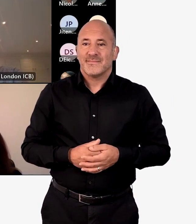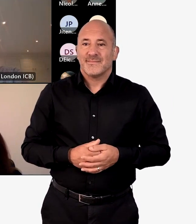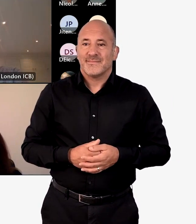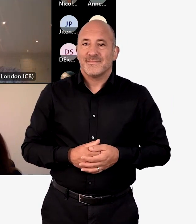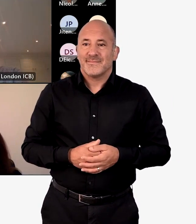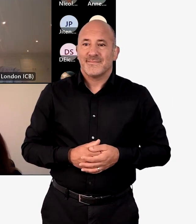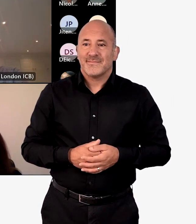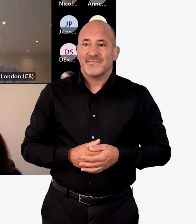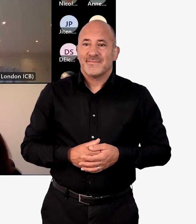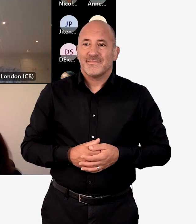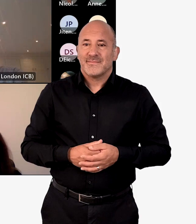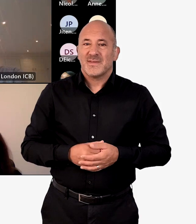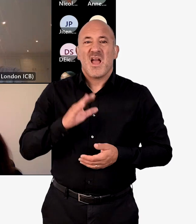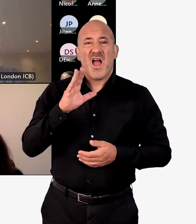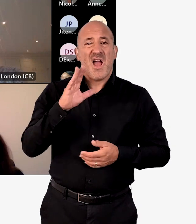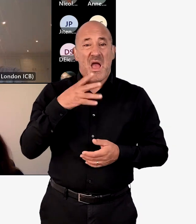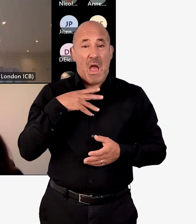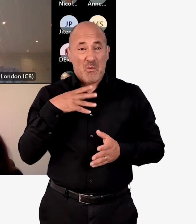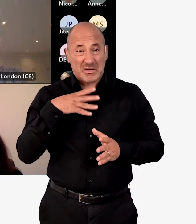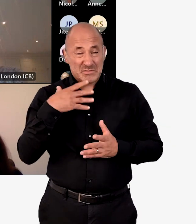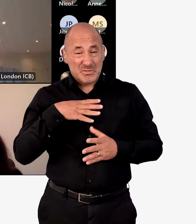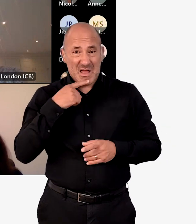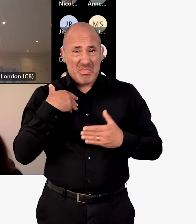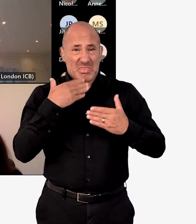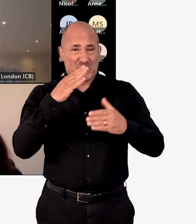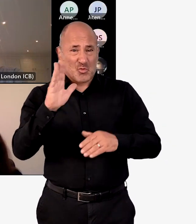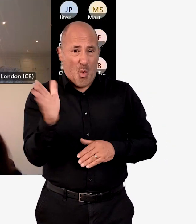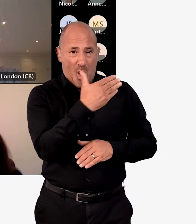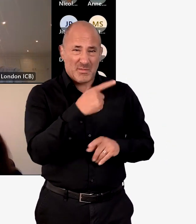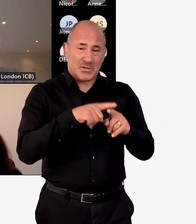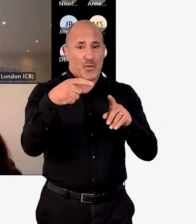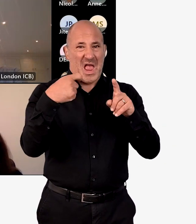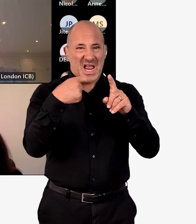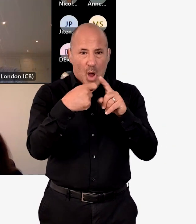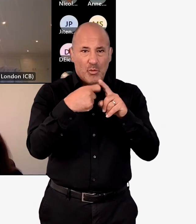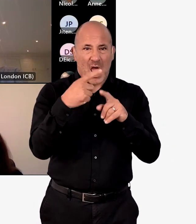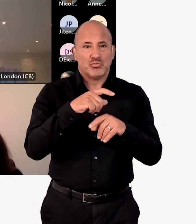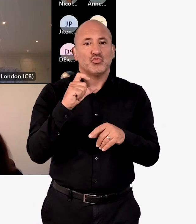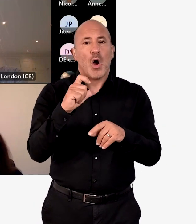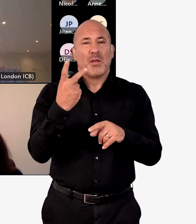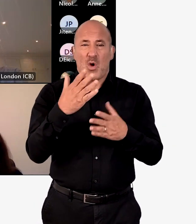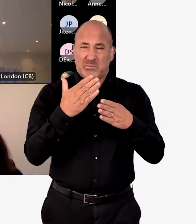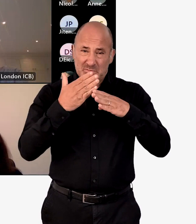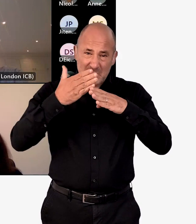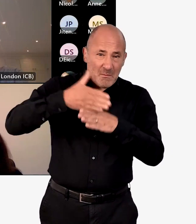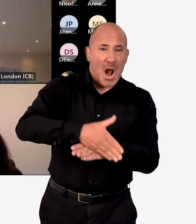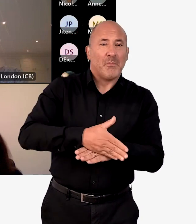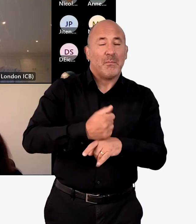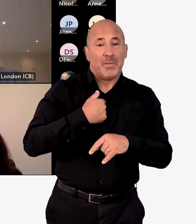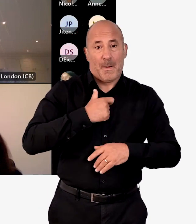Sarah? Yeah, can I just add my thanks to everyone involved, but particularly to Karen and Charlotte, who've done a huge amount of work. Can I